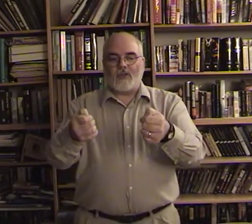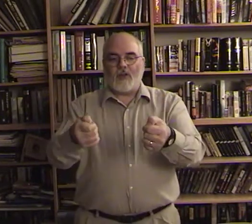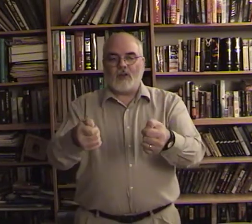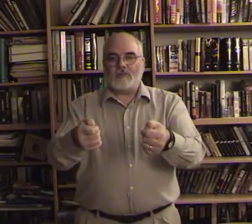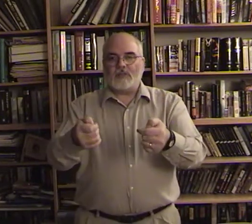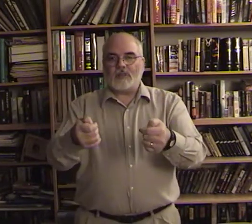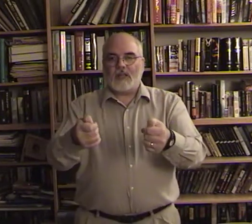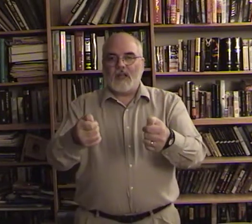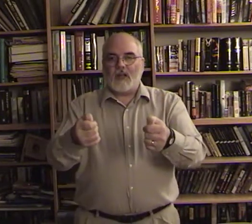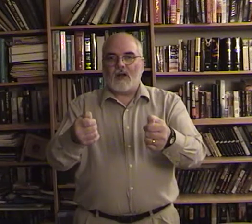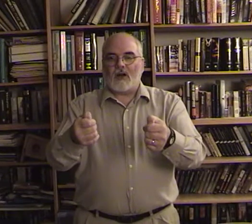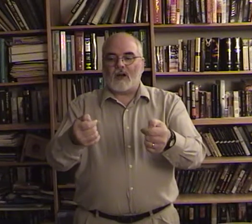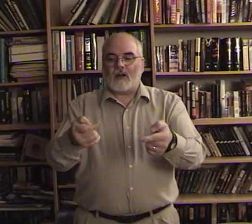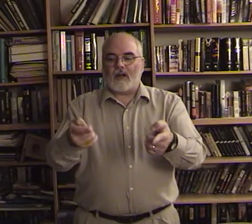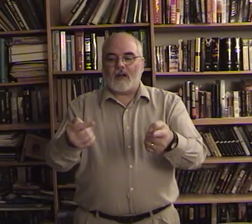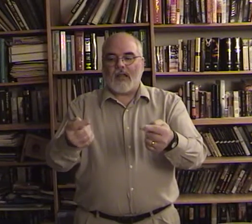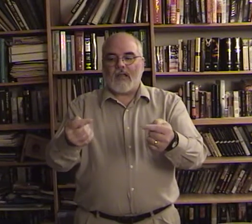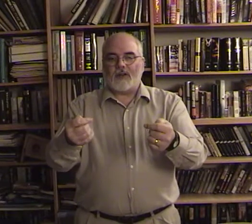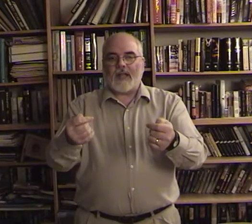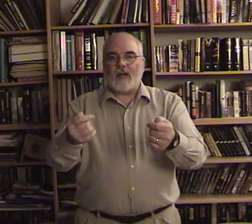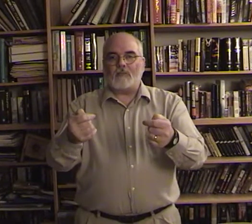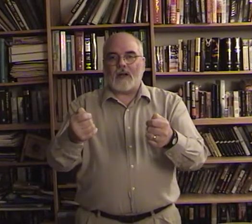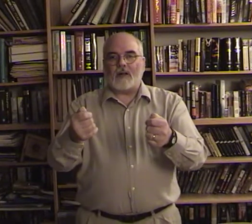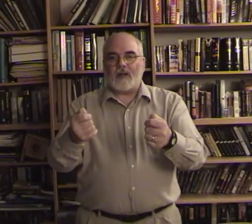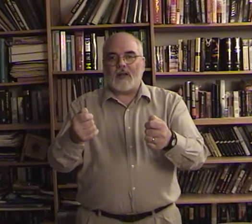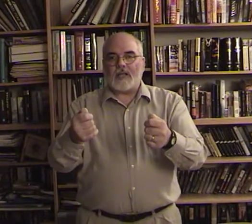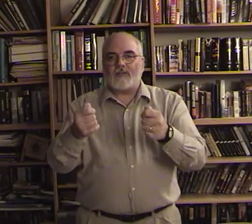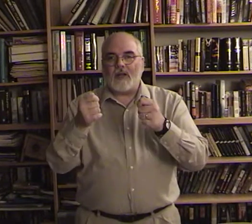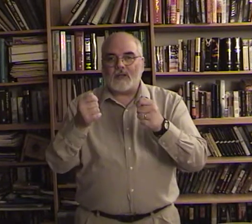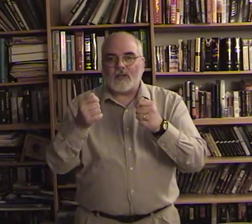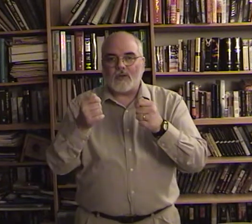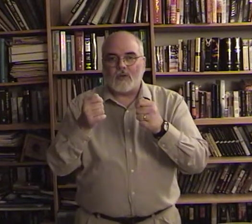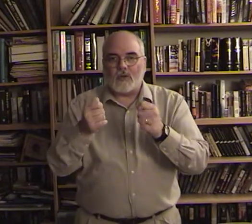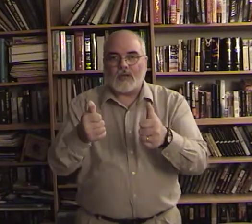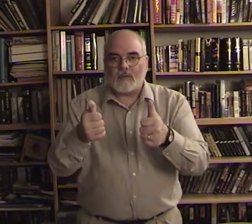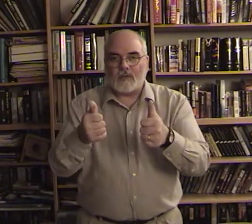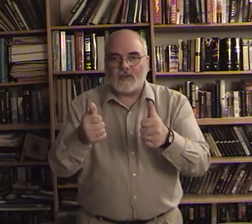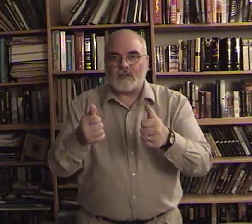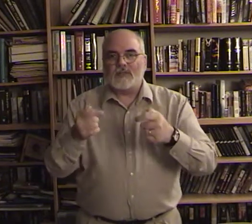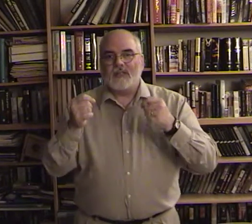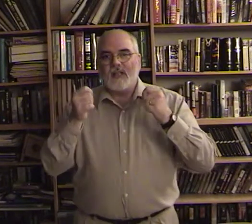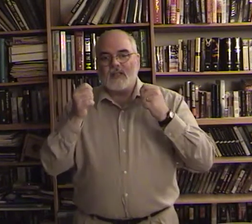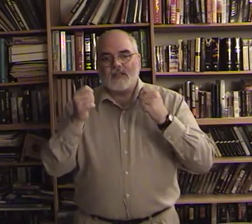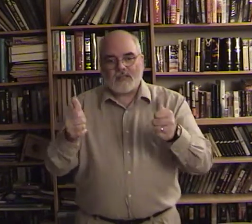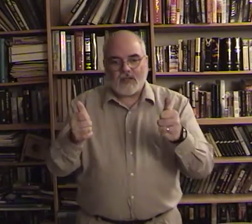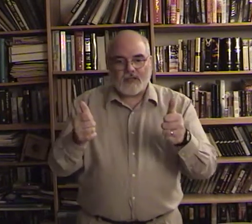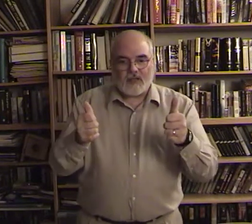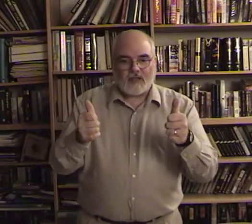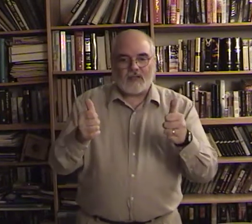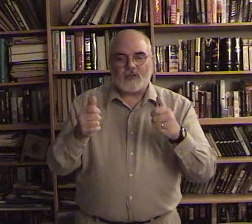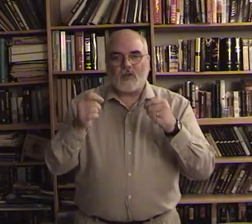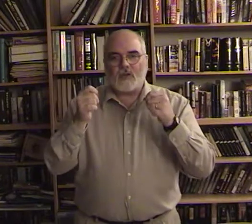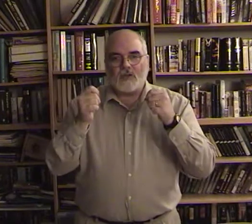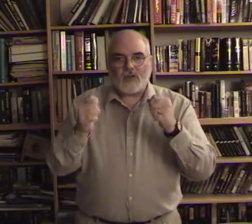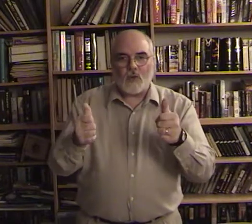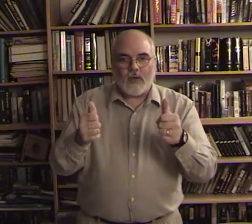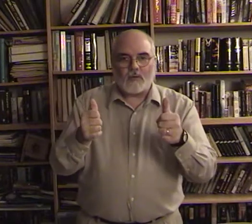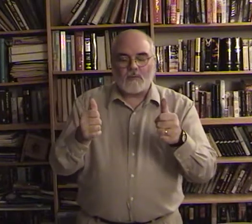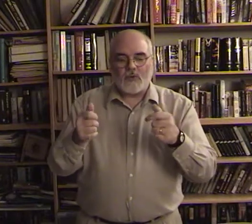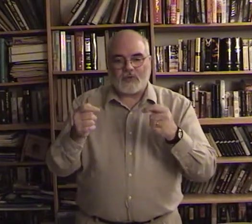thumbs are held down by your index fingers and you let them loose suddenly quick promotion